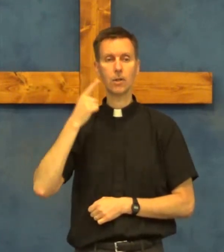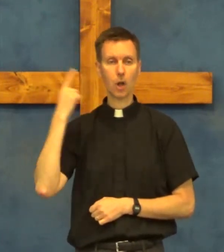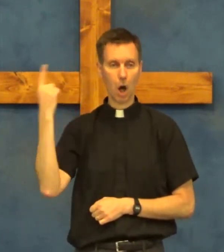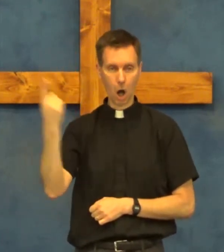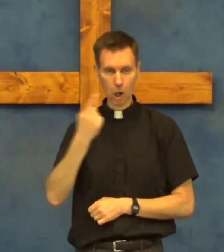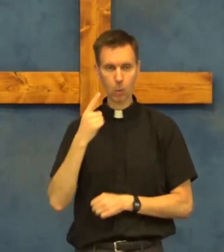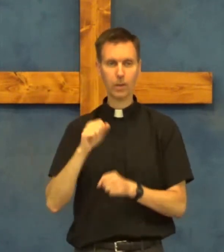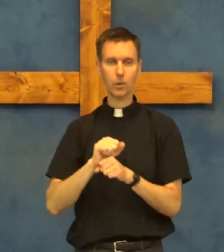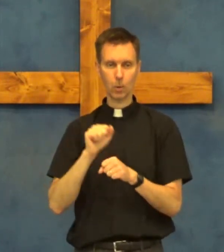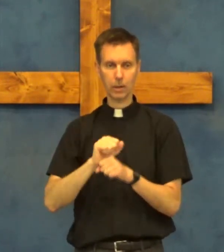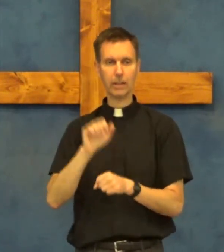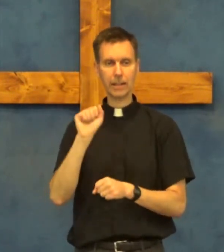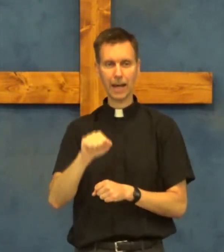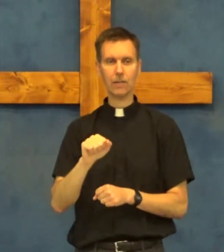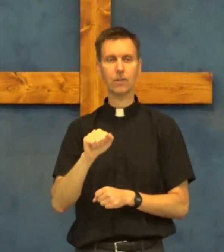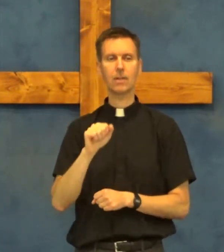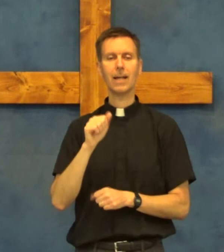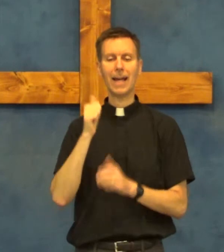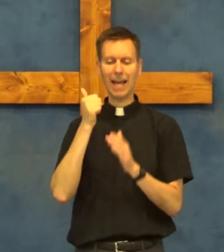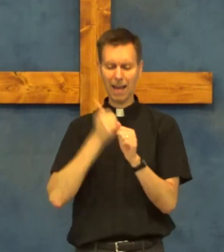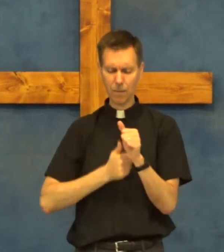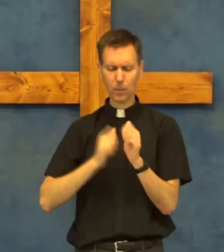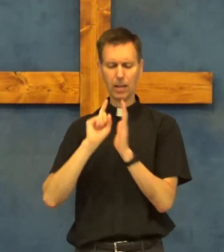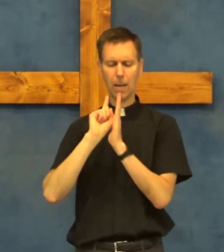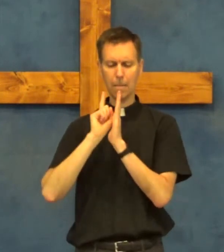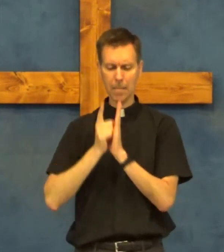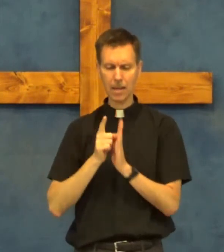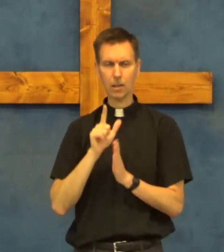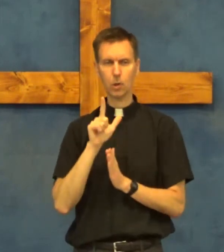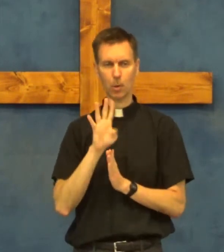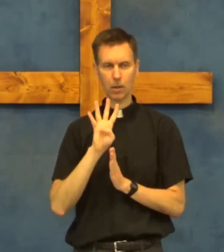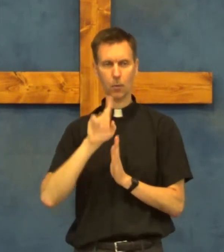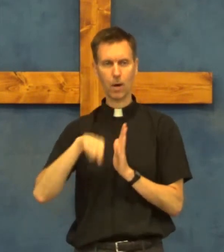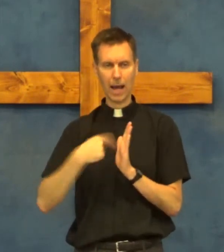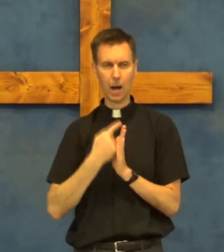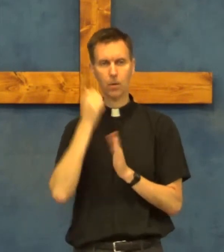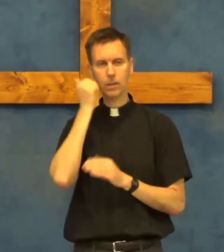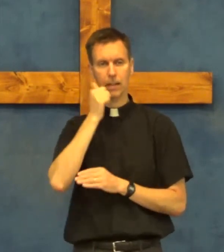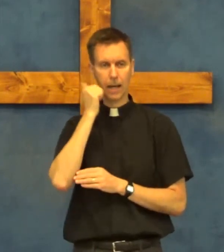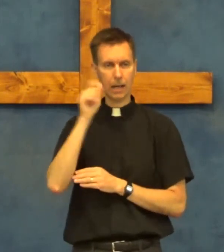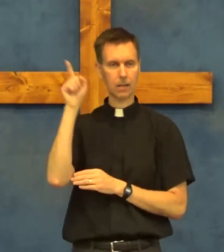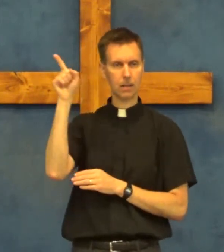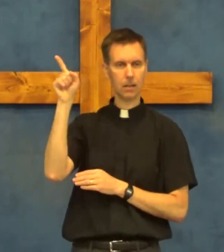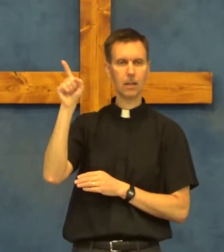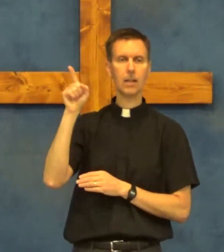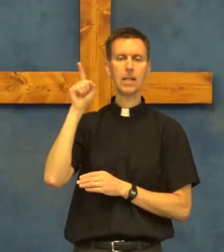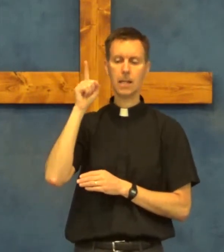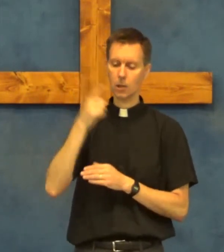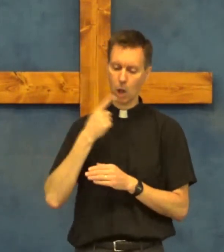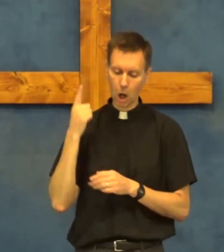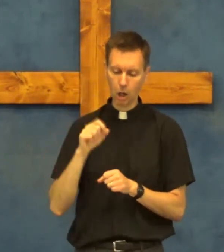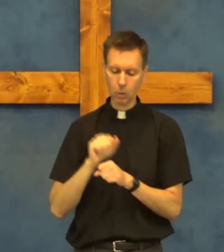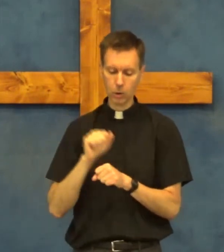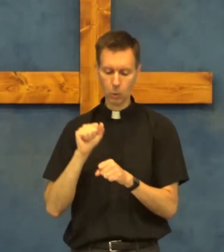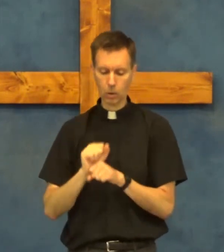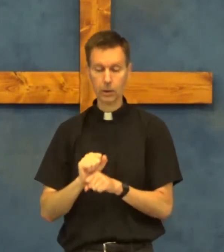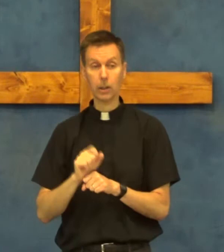is always working yes every minute 24 hours a day he is always working